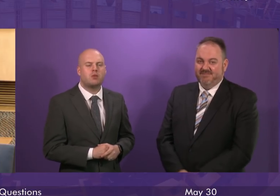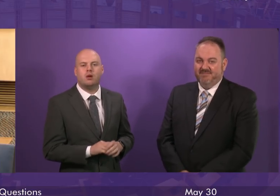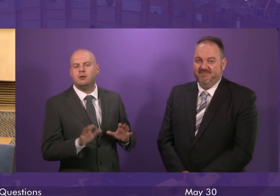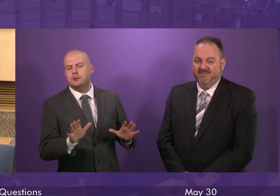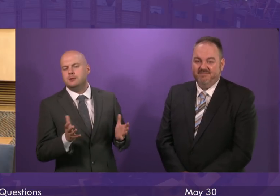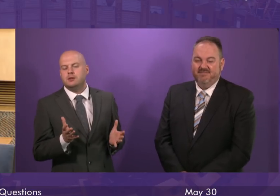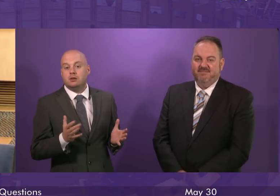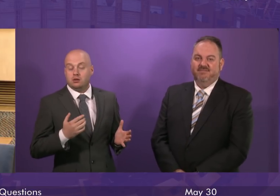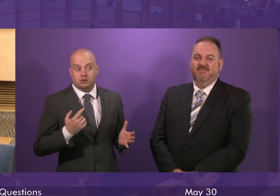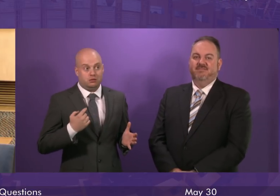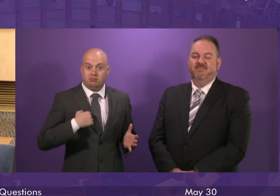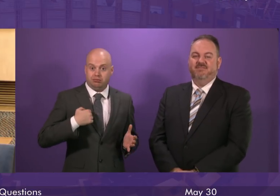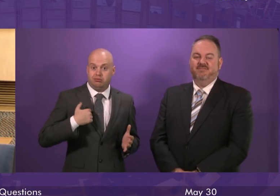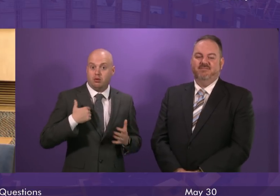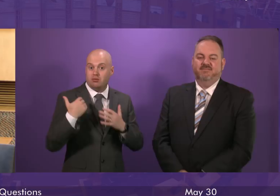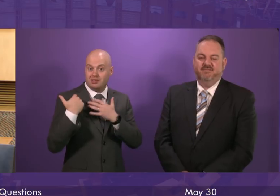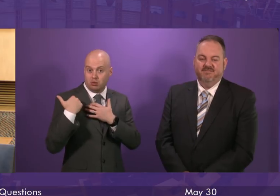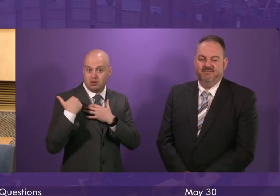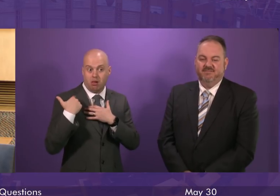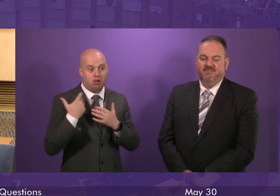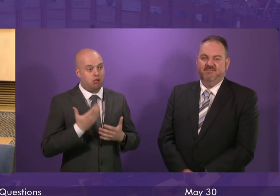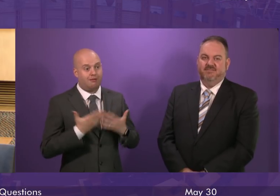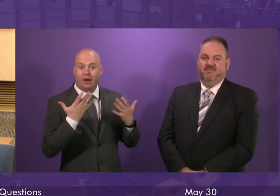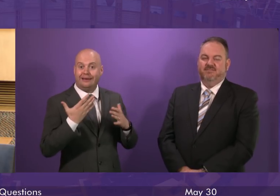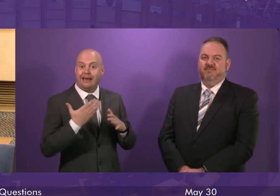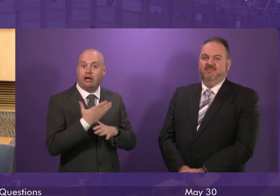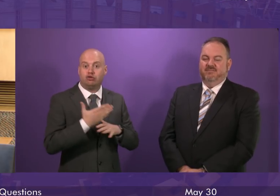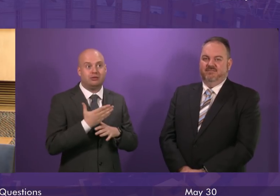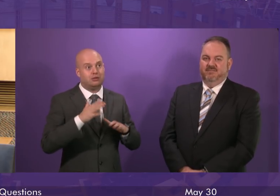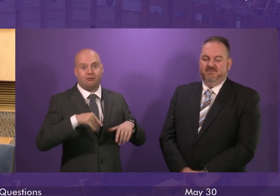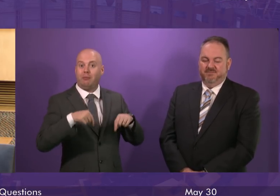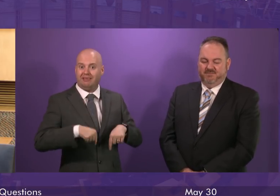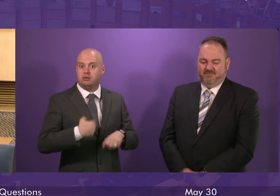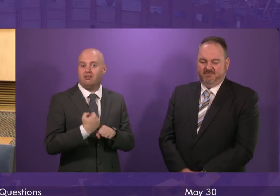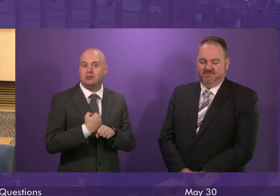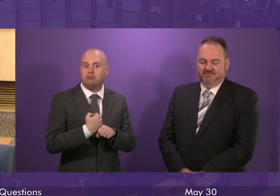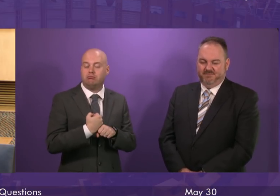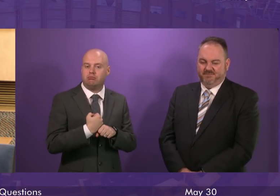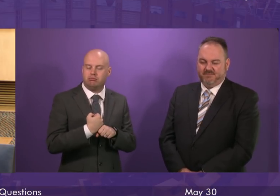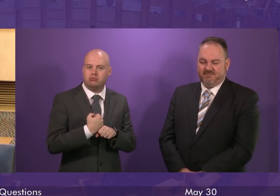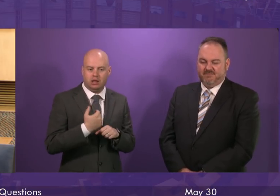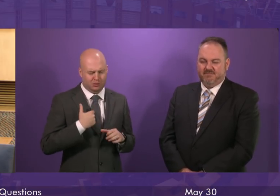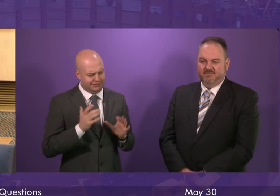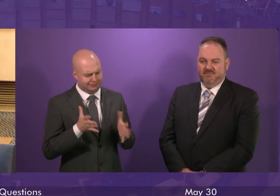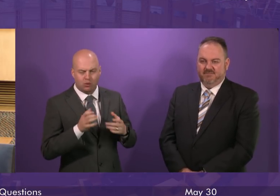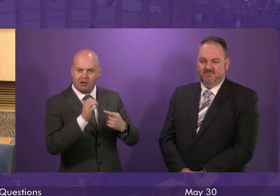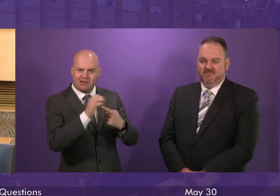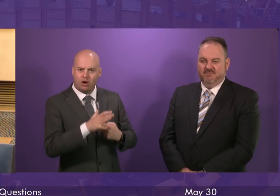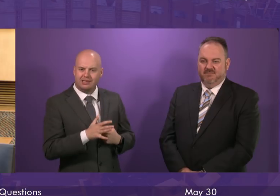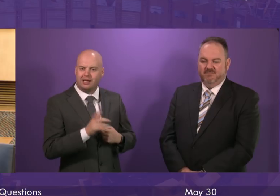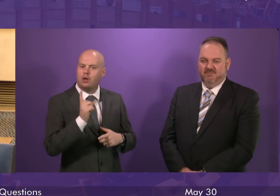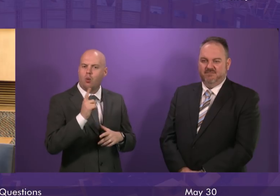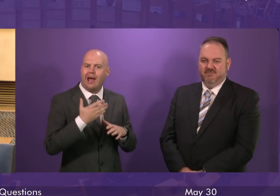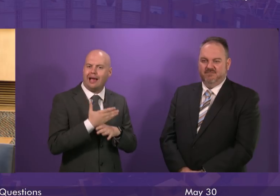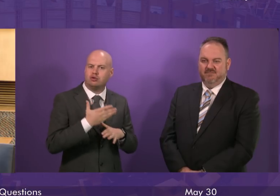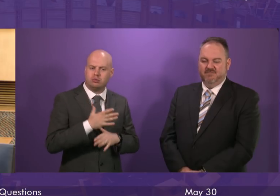I'm of course responsible for the actions of this government and we are prioritising the actions that are required to make